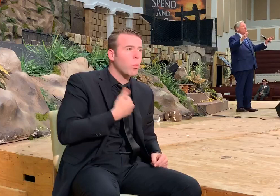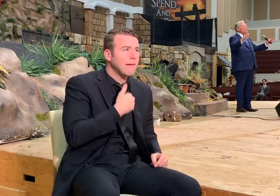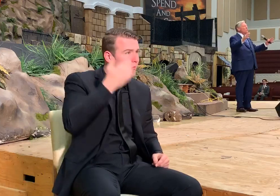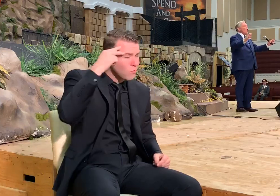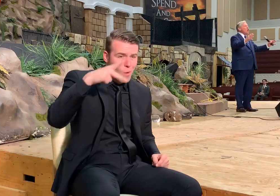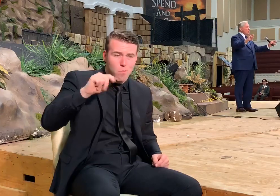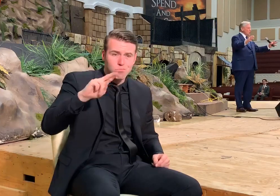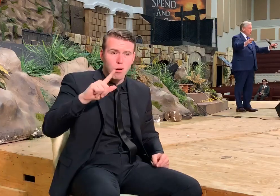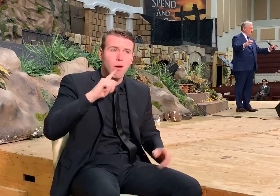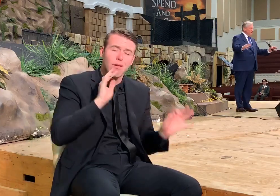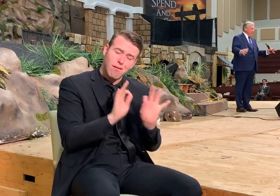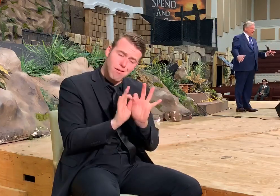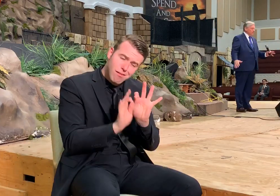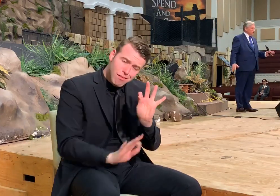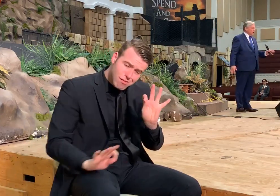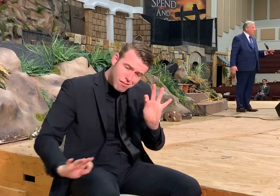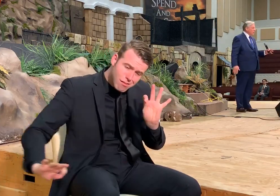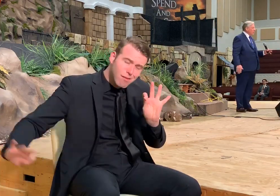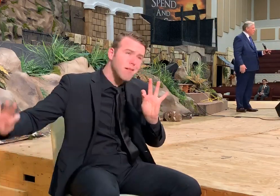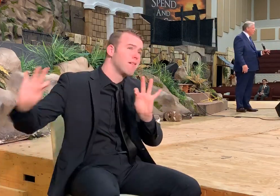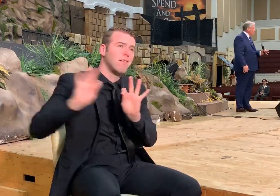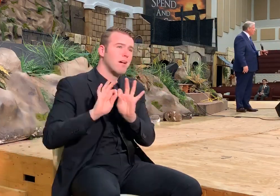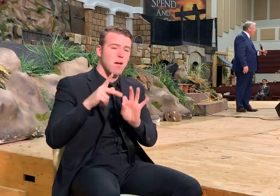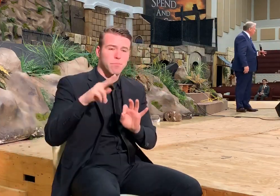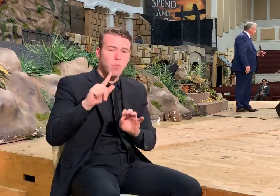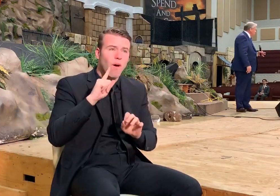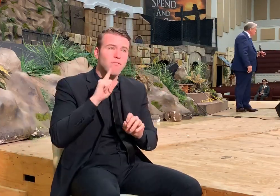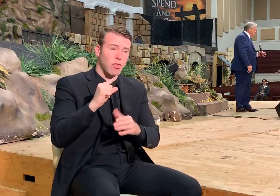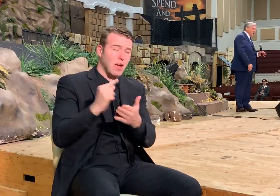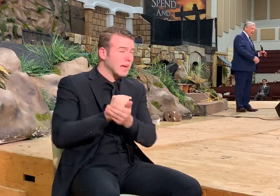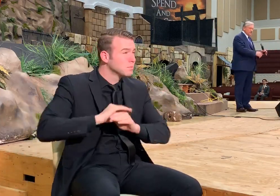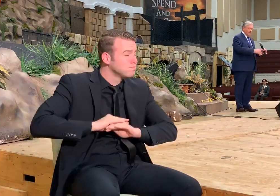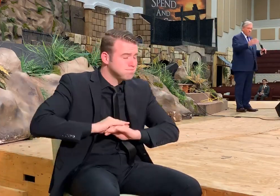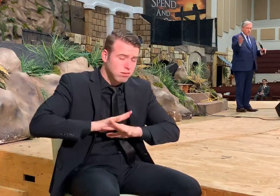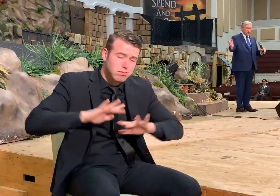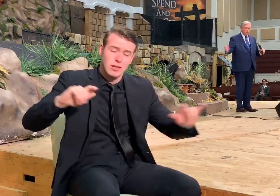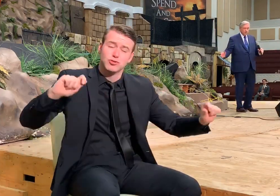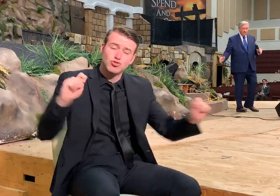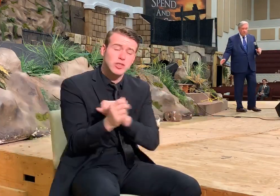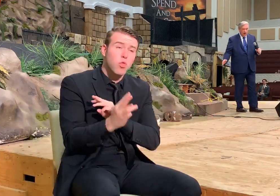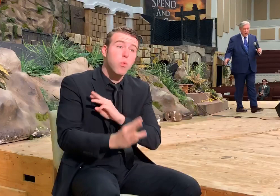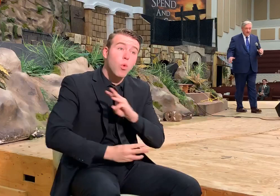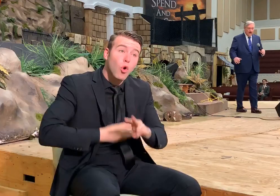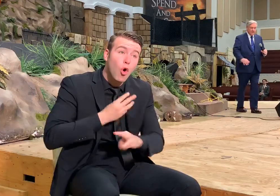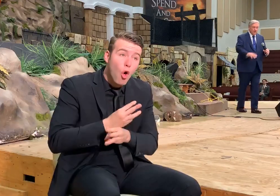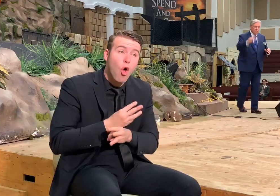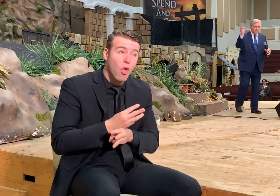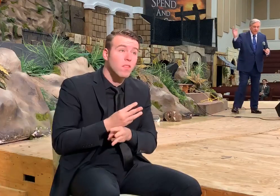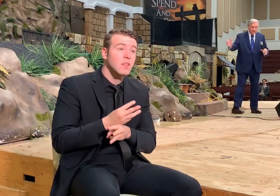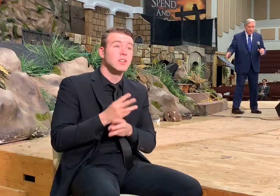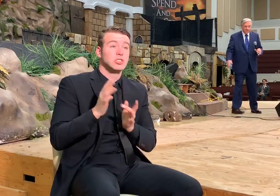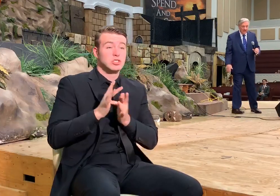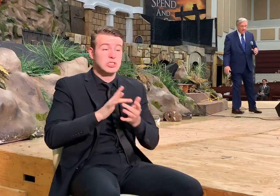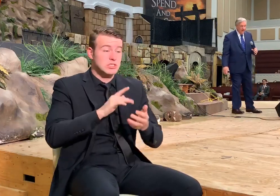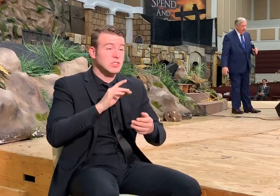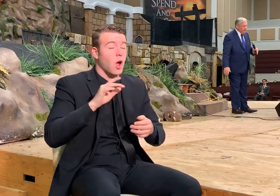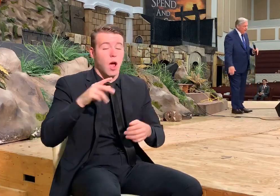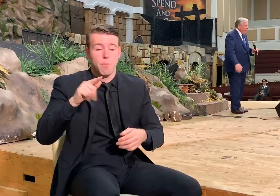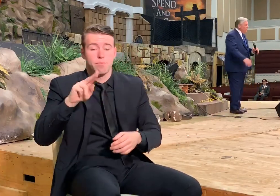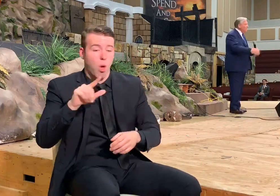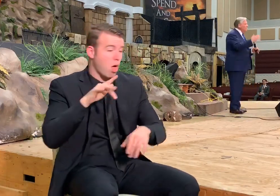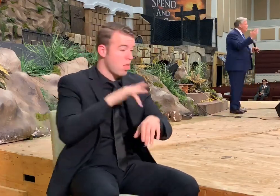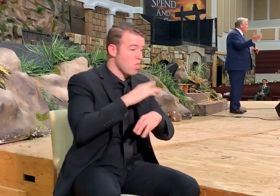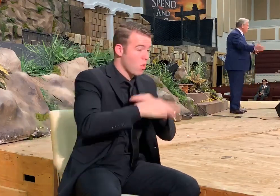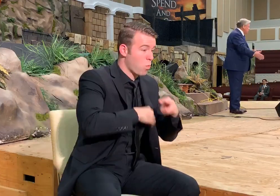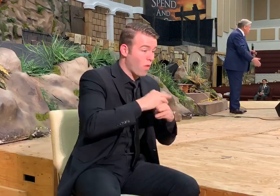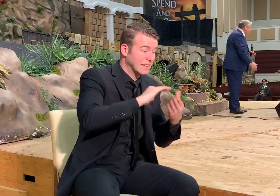transformed the known world while he was here on Earth and while he was preaching and established churches everywhere and turned cities upside down.